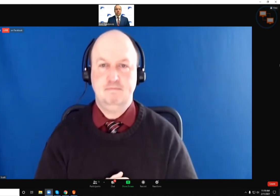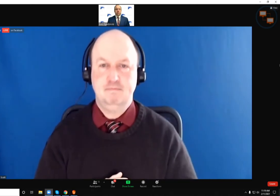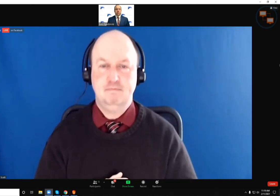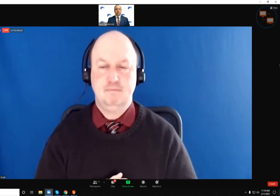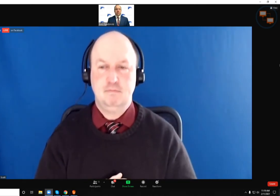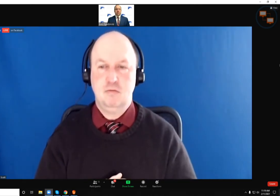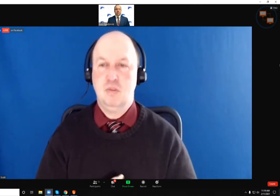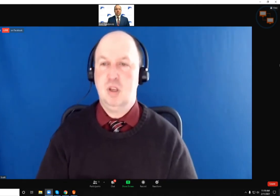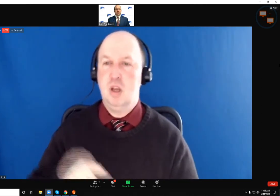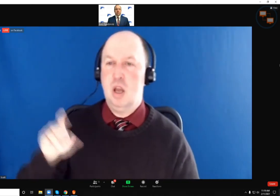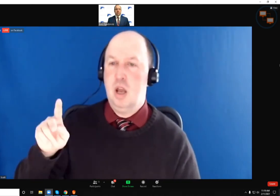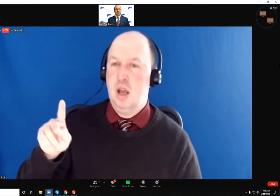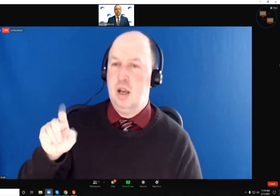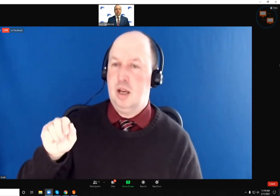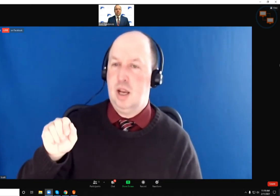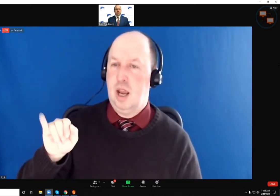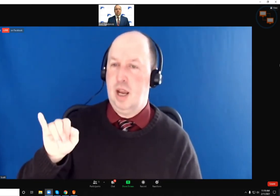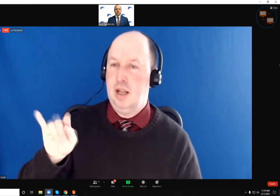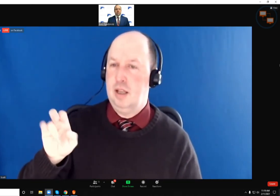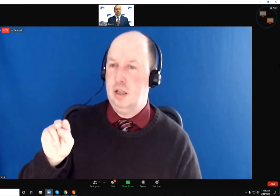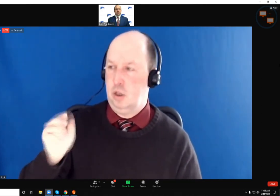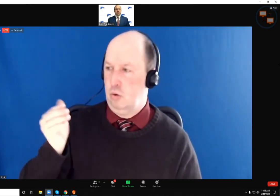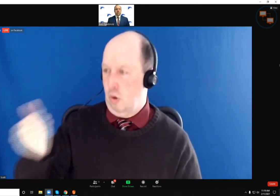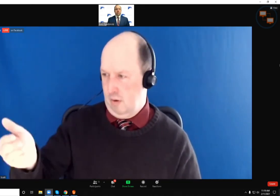Caitlin, you can unmute yourself and ask your question.